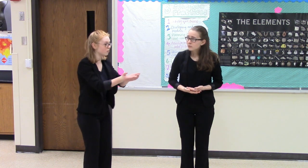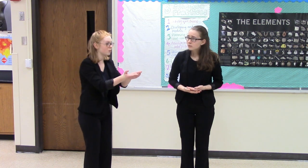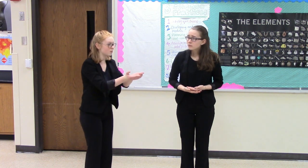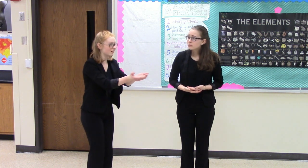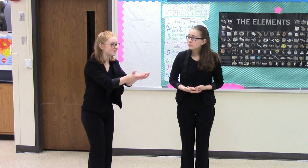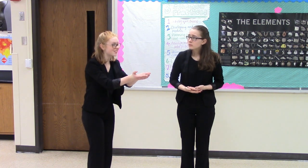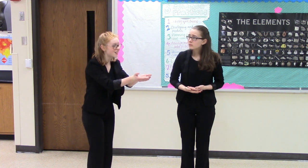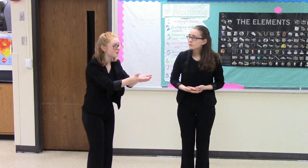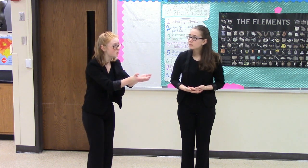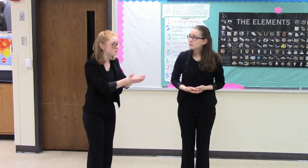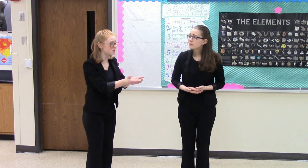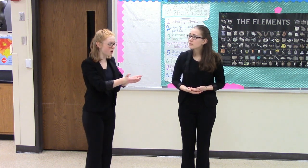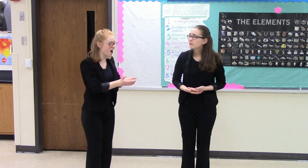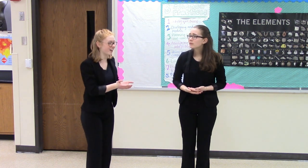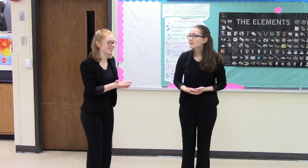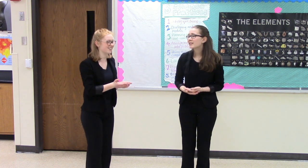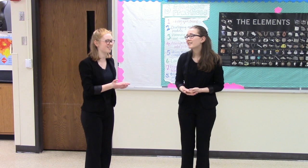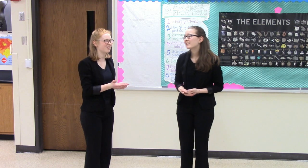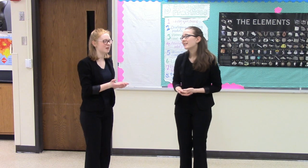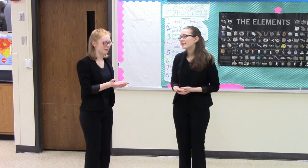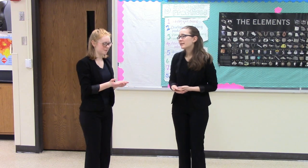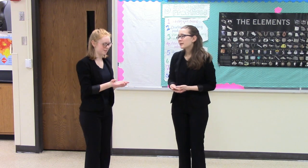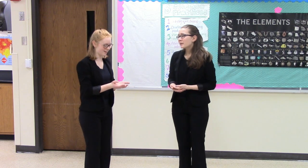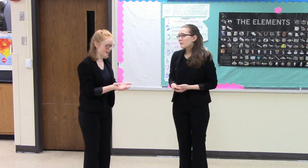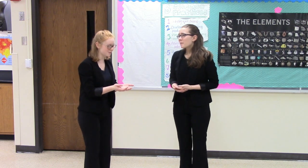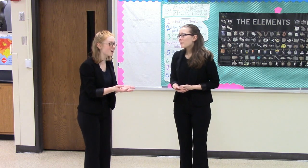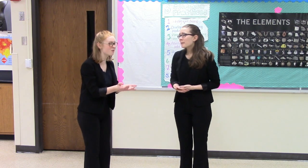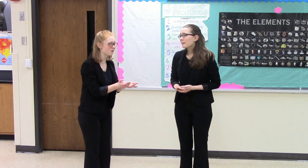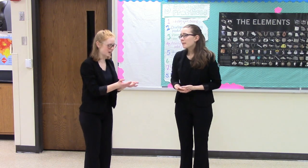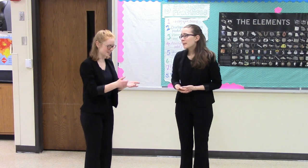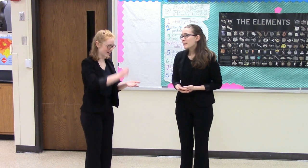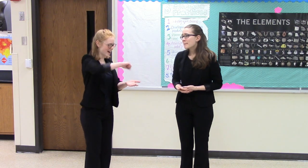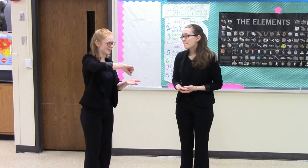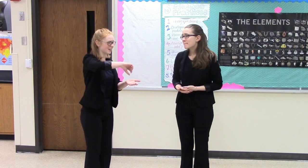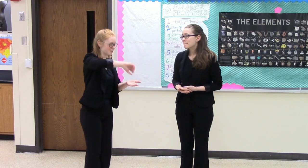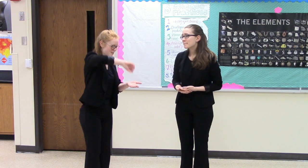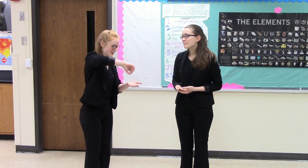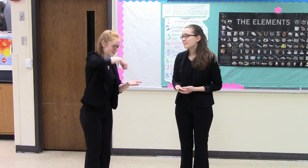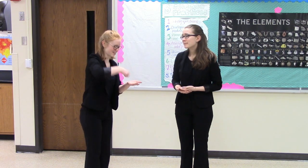Well, today you made me a pie. I would never forget the hands that could make this.